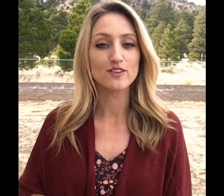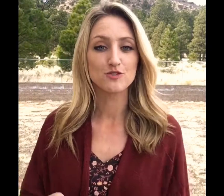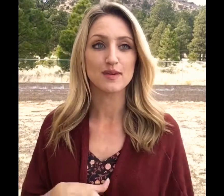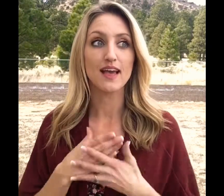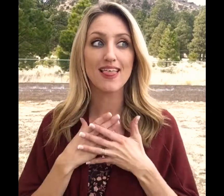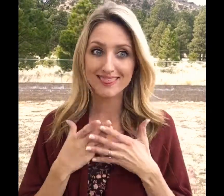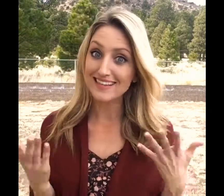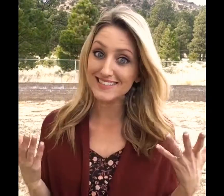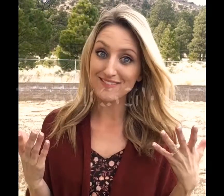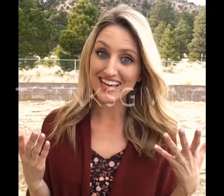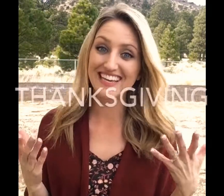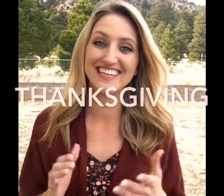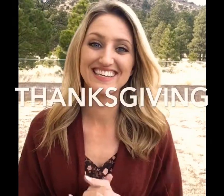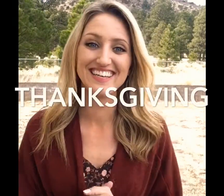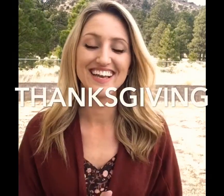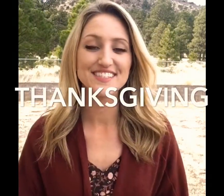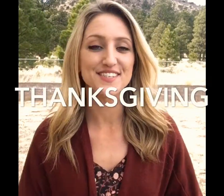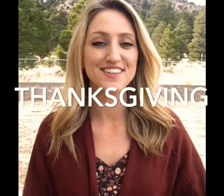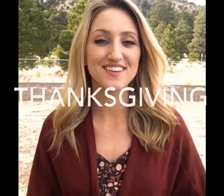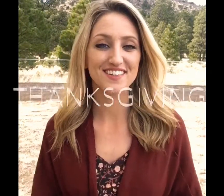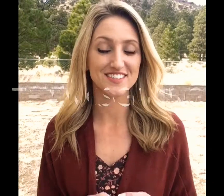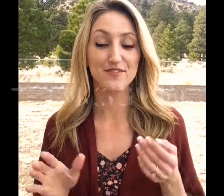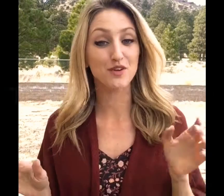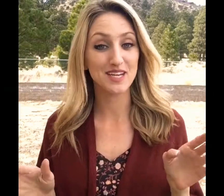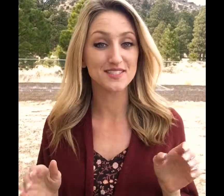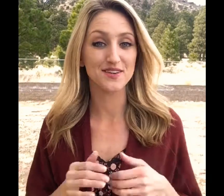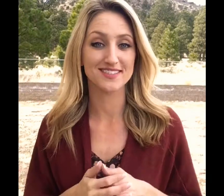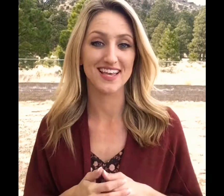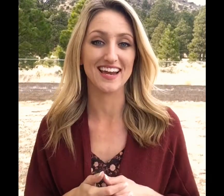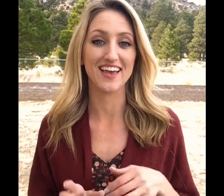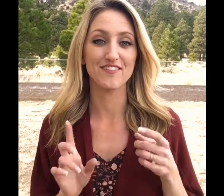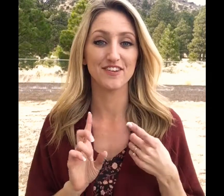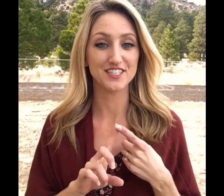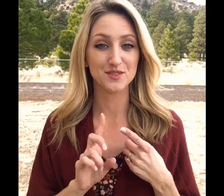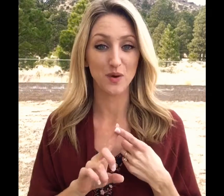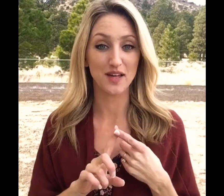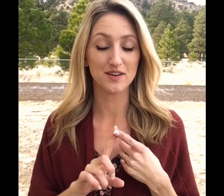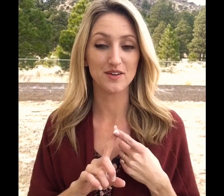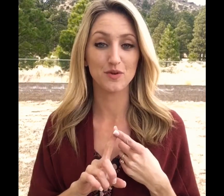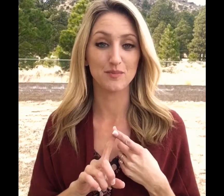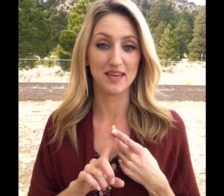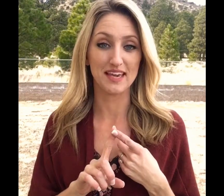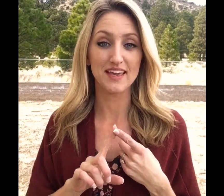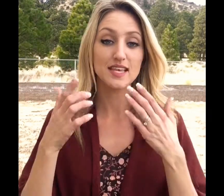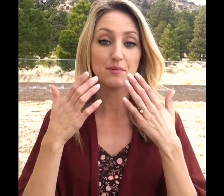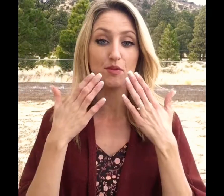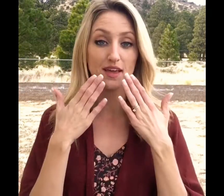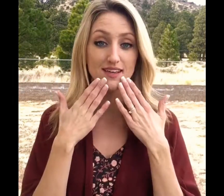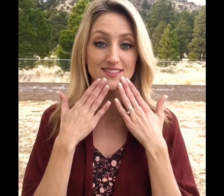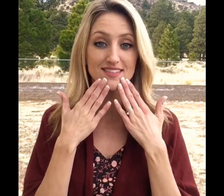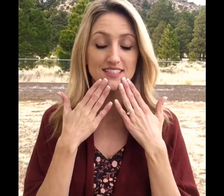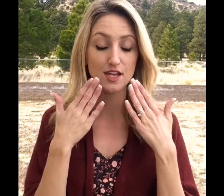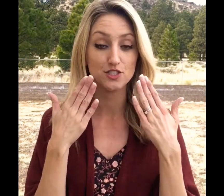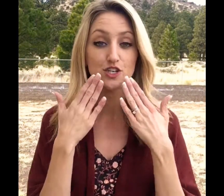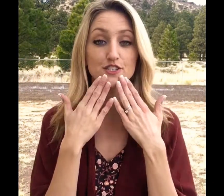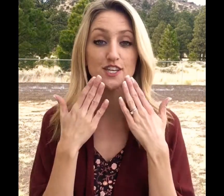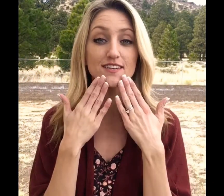going to be Thanksgiving. See there's a few ways you can sign it. First one would be take both hands they touch your chin